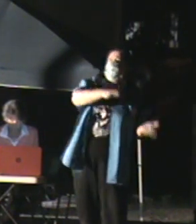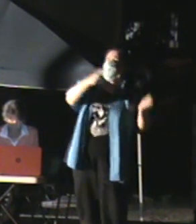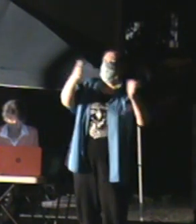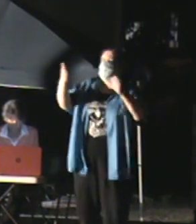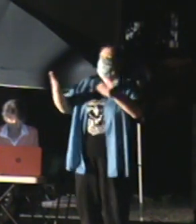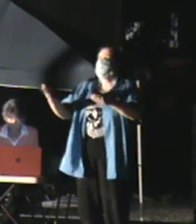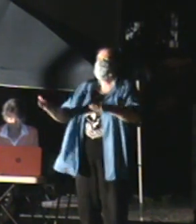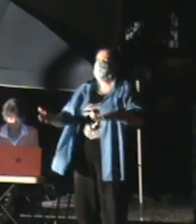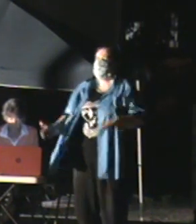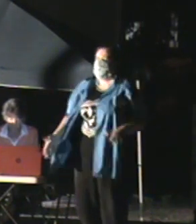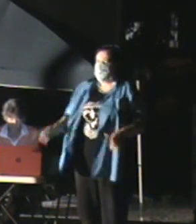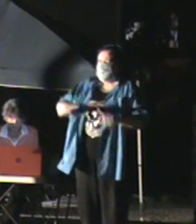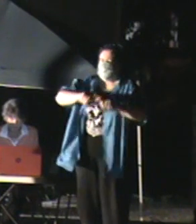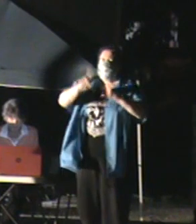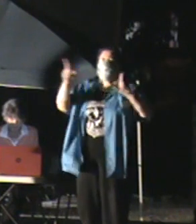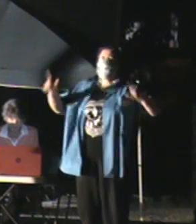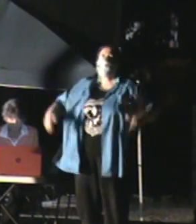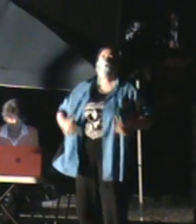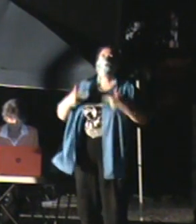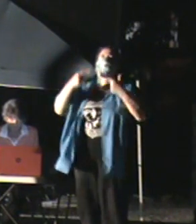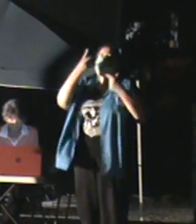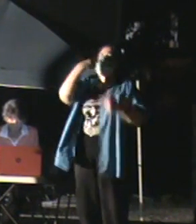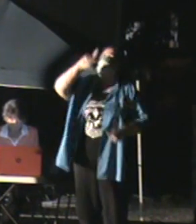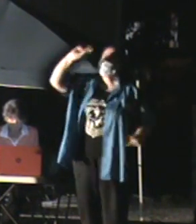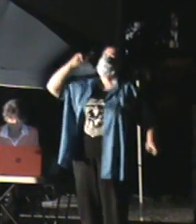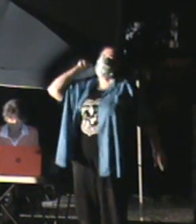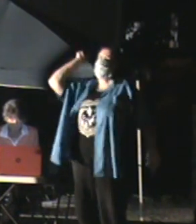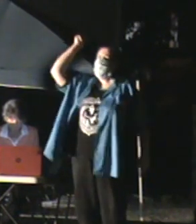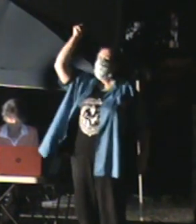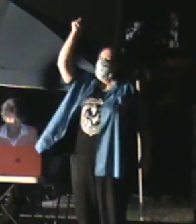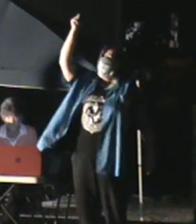death But will you live to see tomorrow?